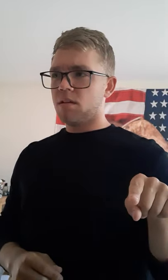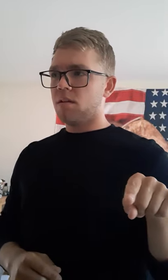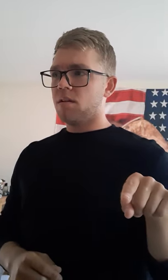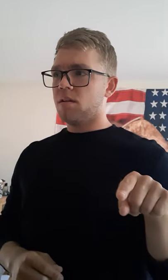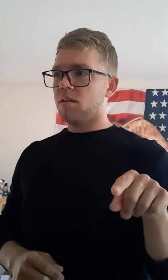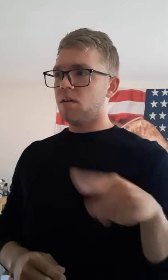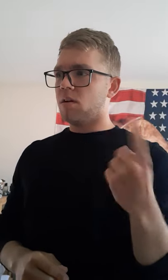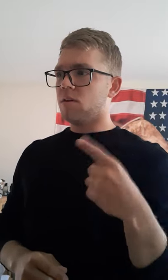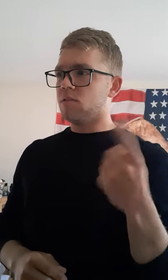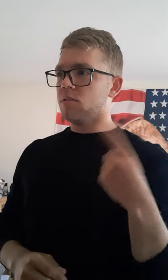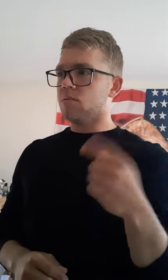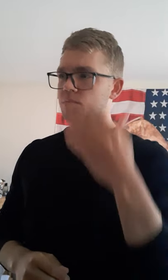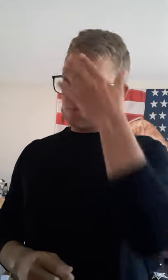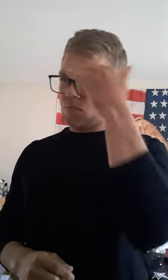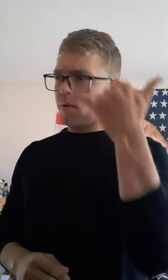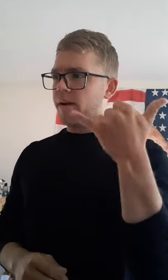Alone. Why?